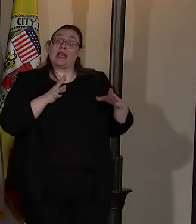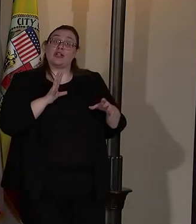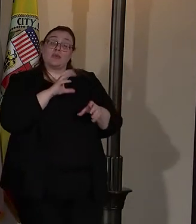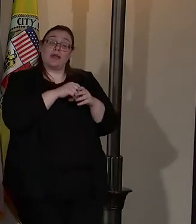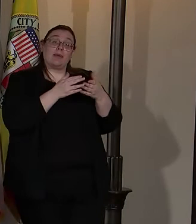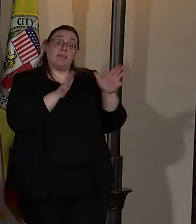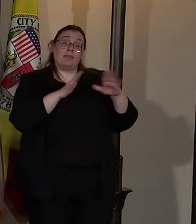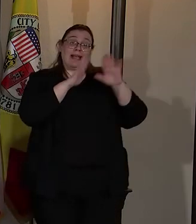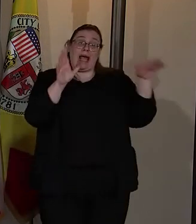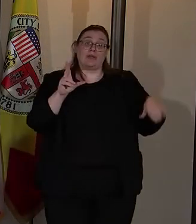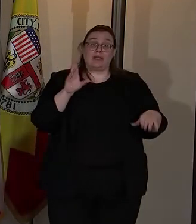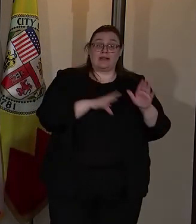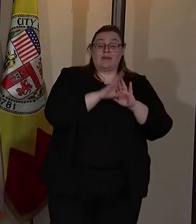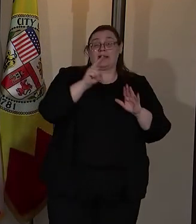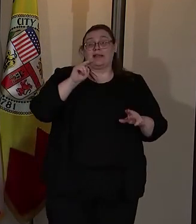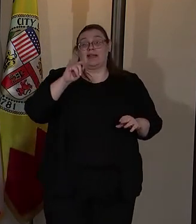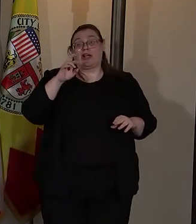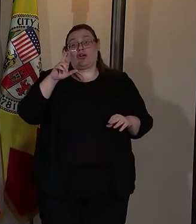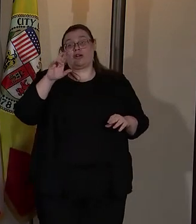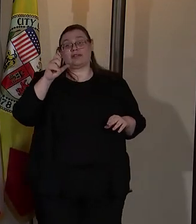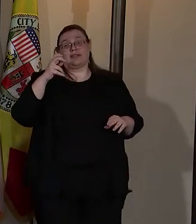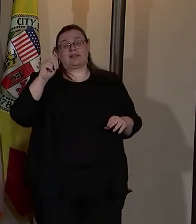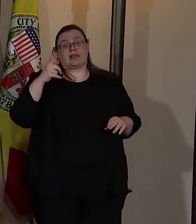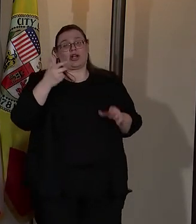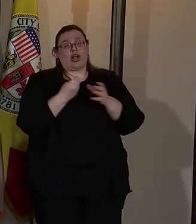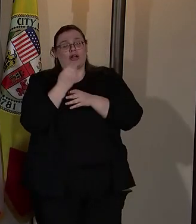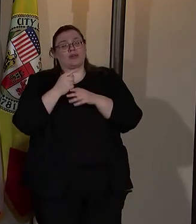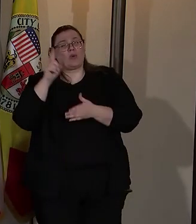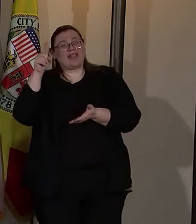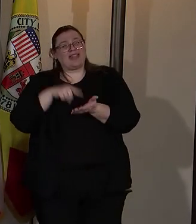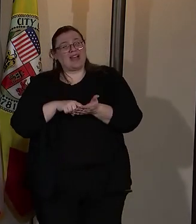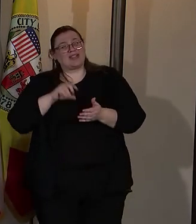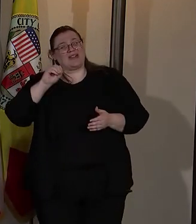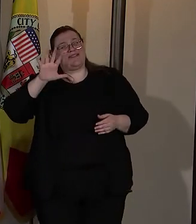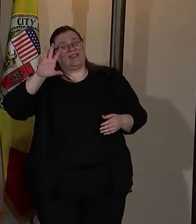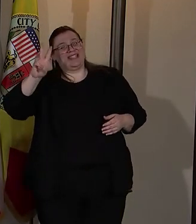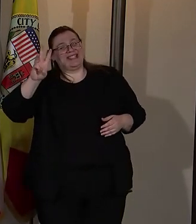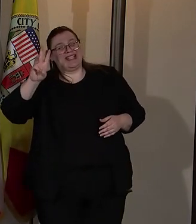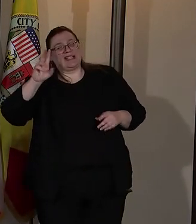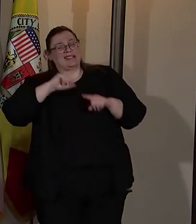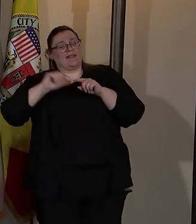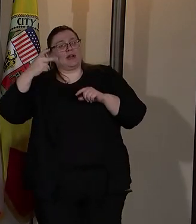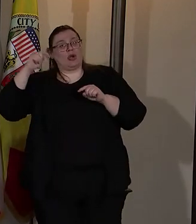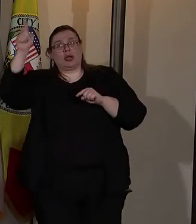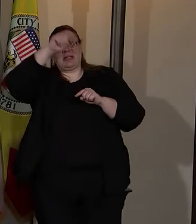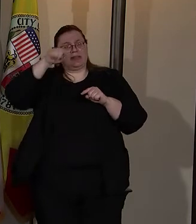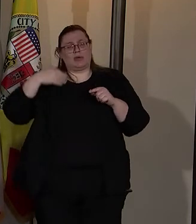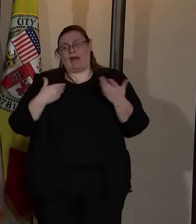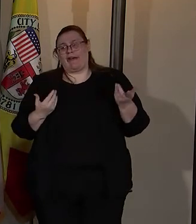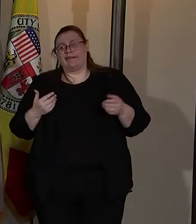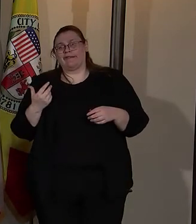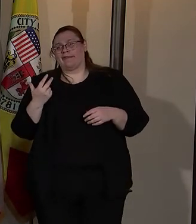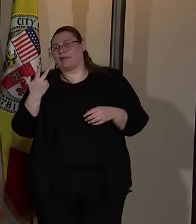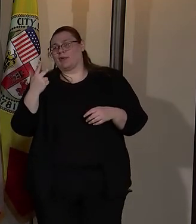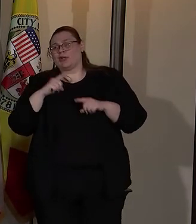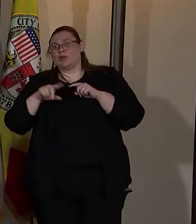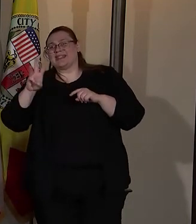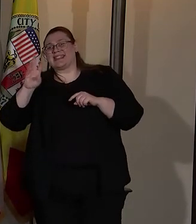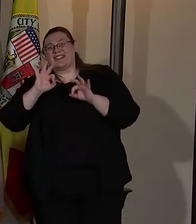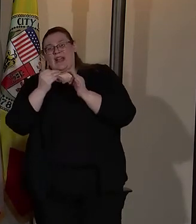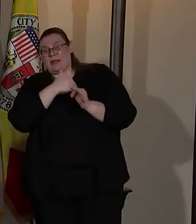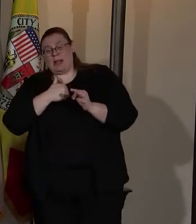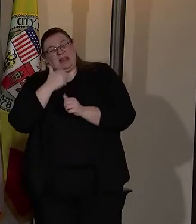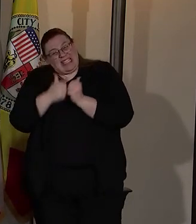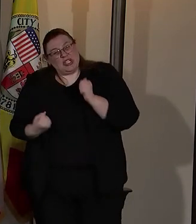developments, Nickerson Gardens is 1,056 units. And within those units, you have anywhere from three to six family members